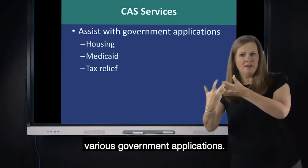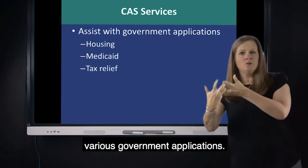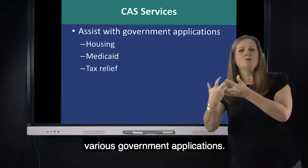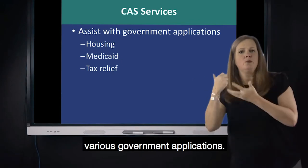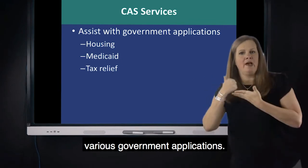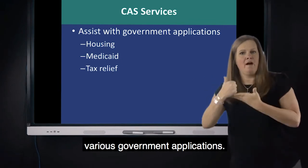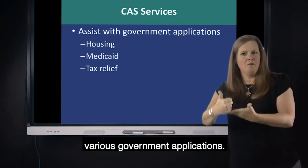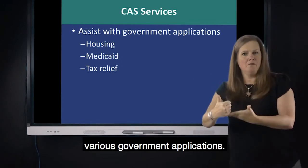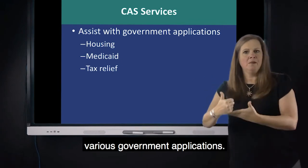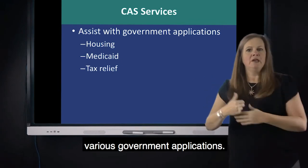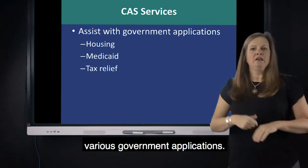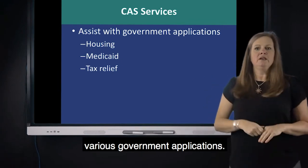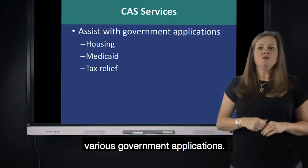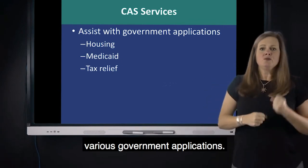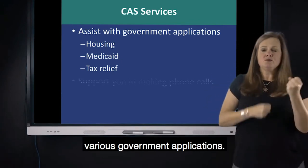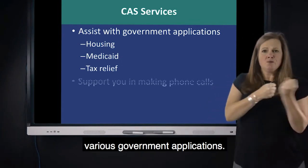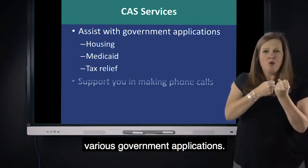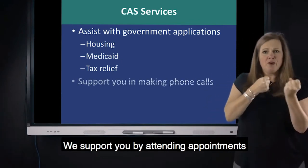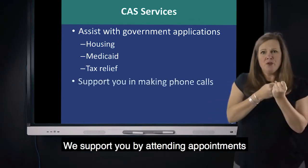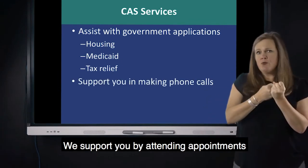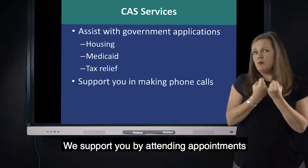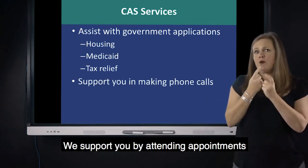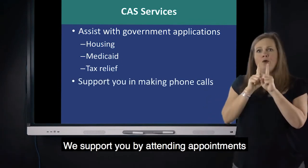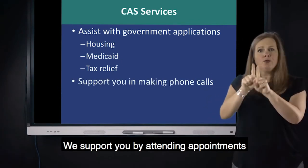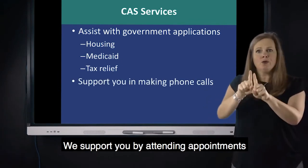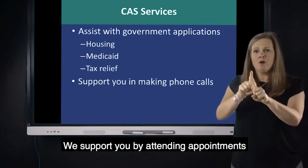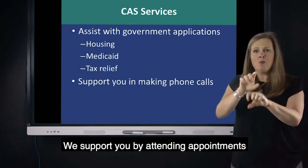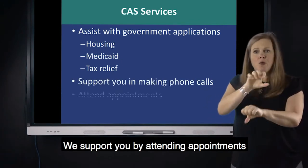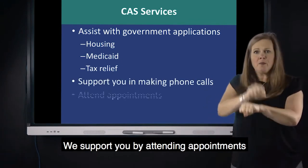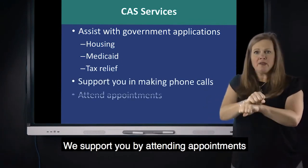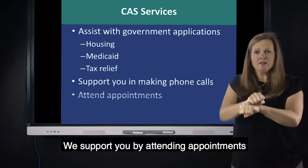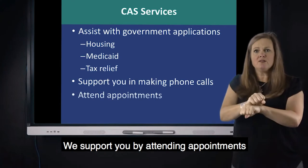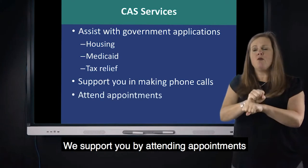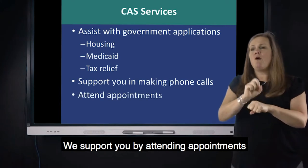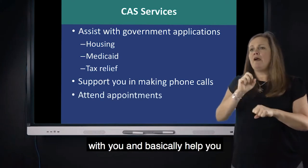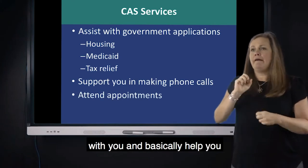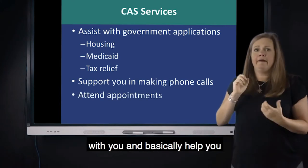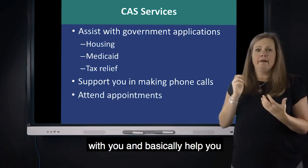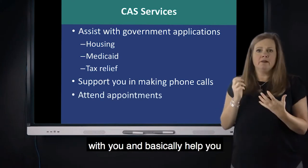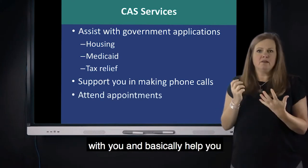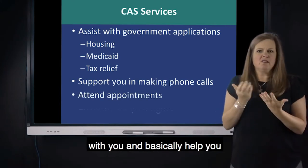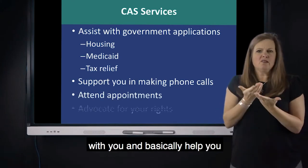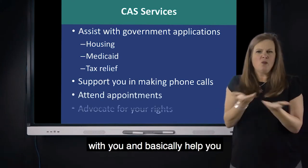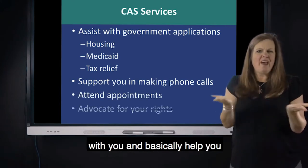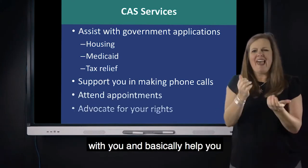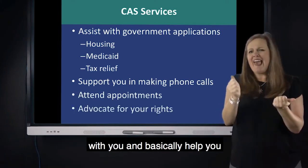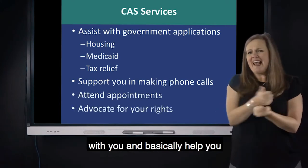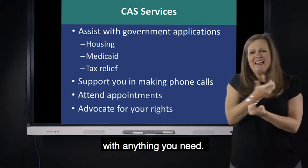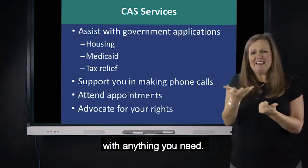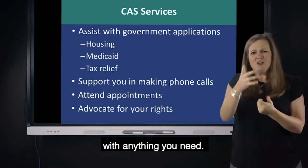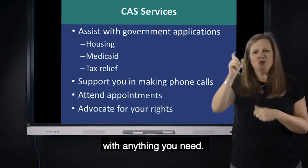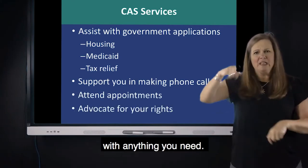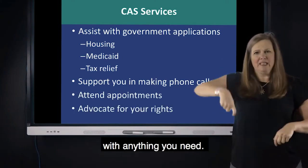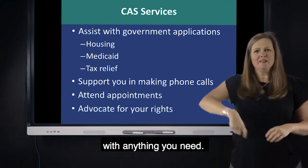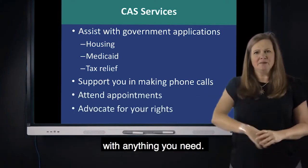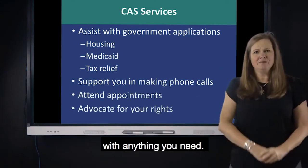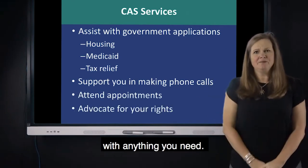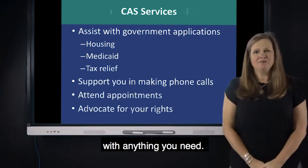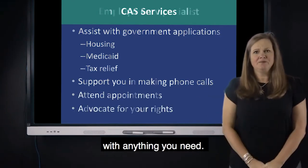We feel like Community Services is the best place to advocate for those. So if there is anything